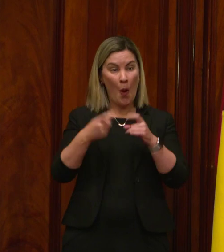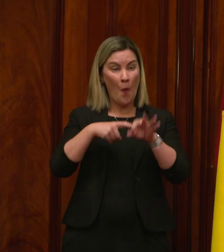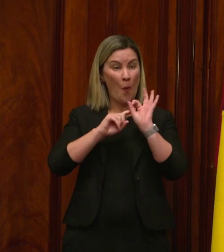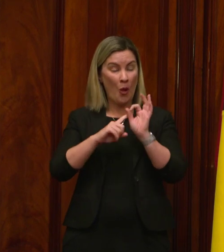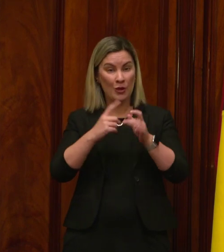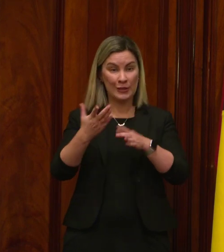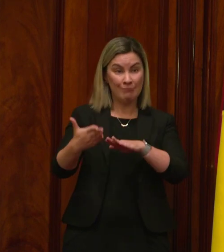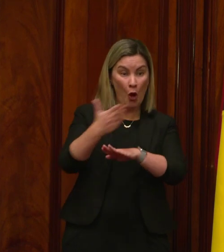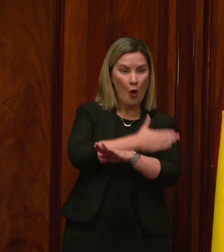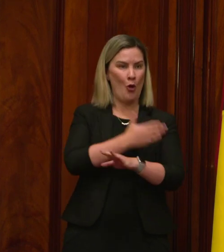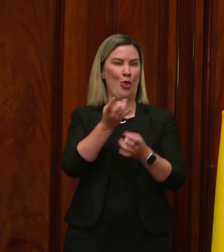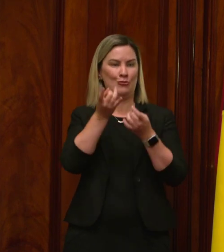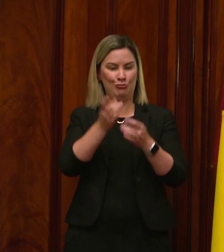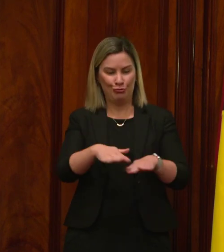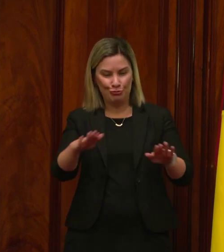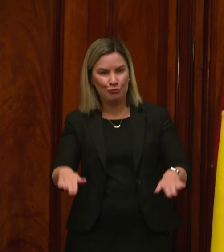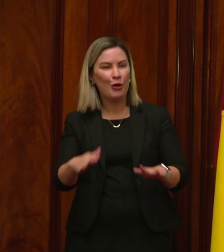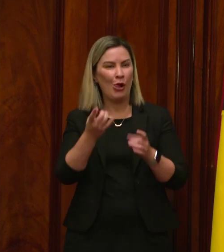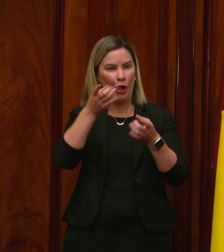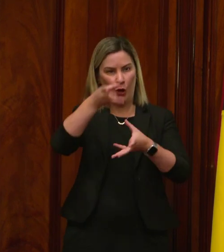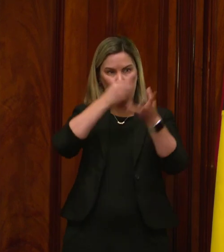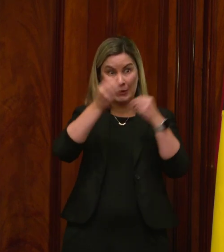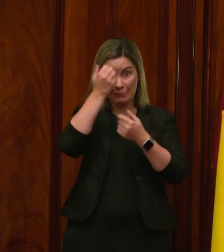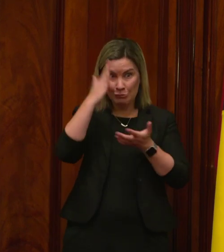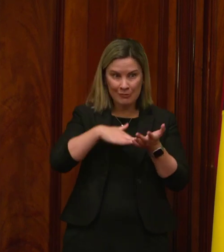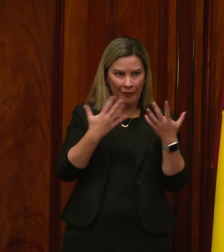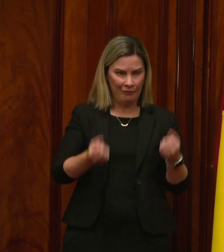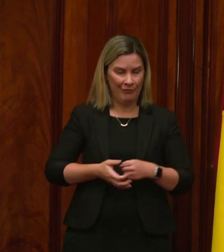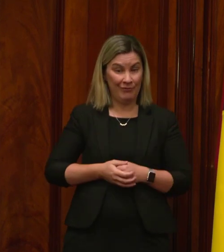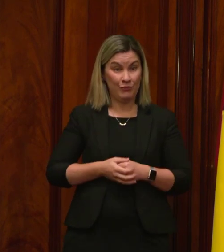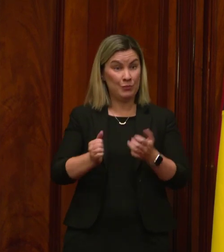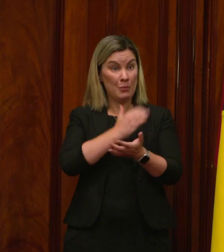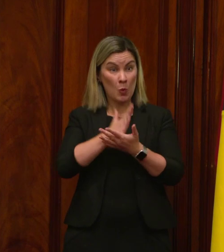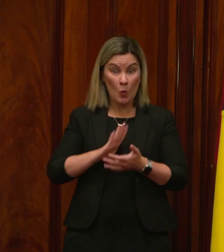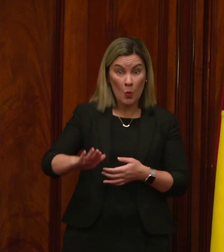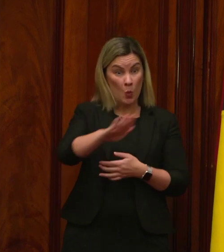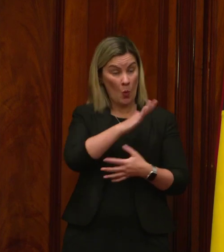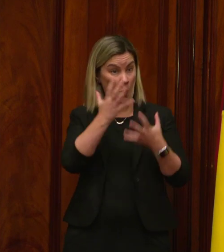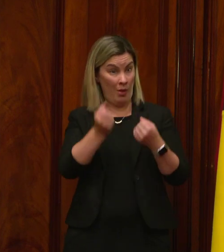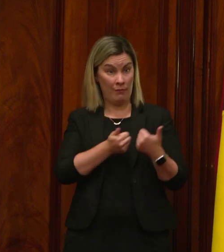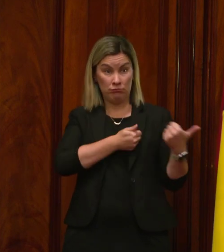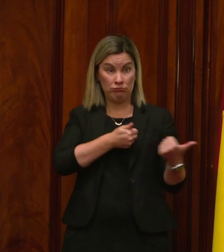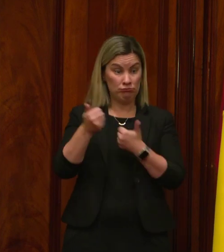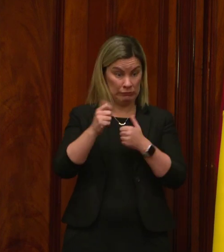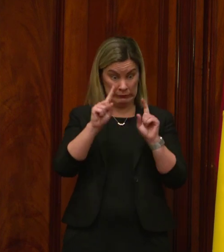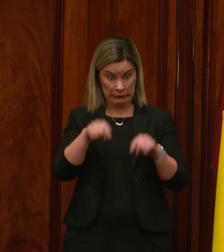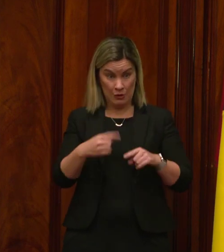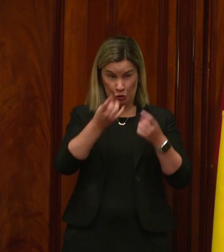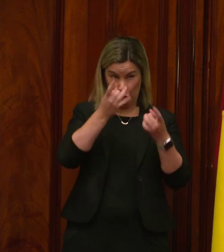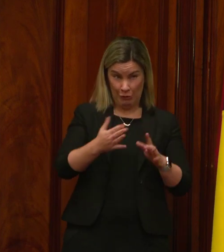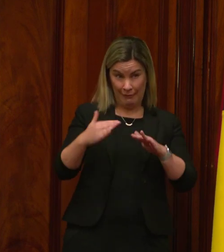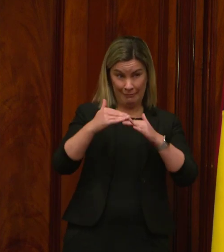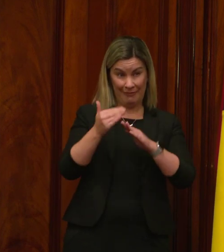learning experiences. To ensure all our children receive this head start, the government has committed to delivering 100 public